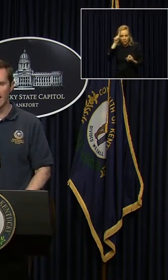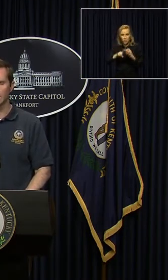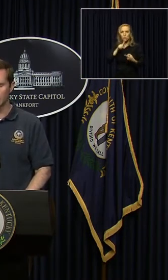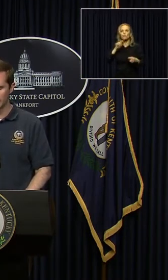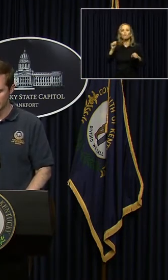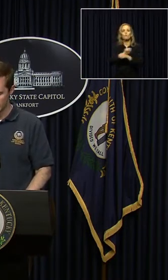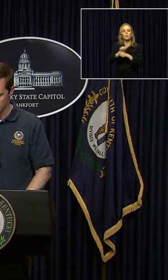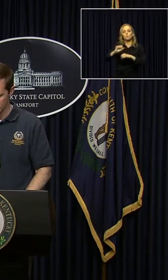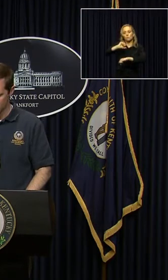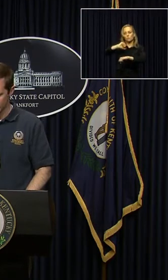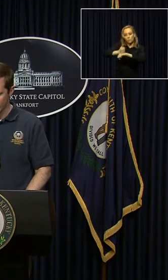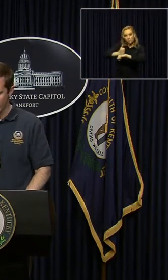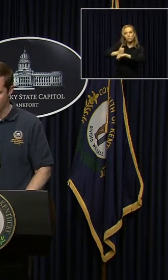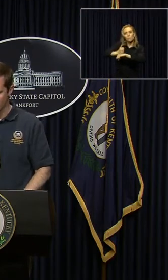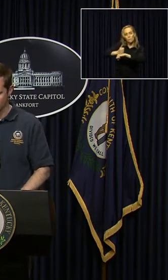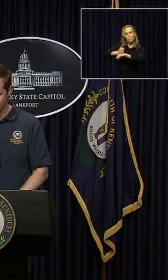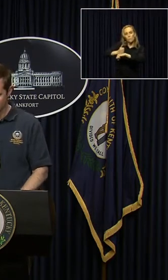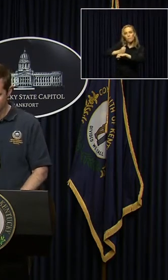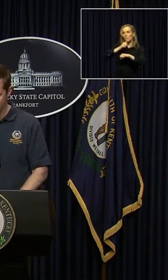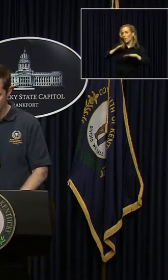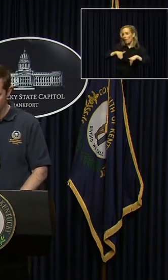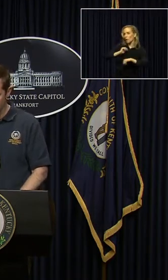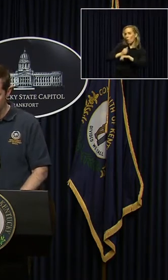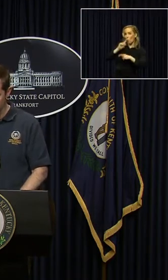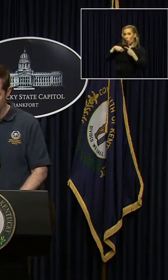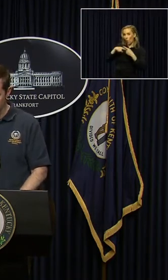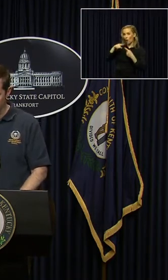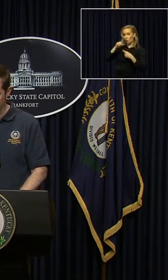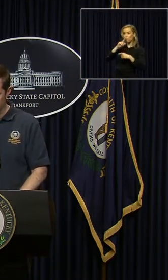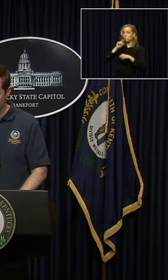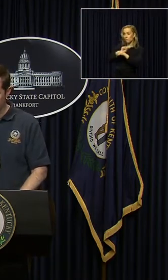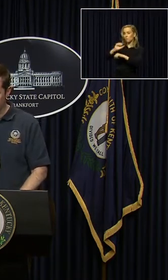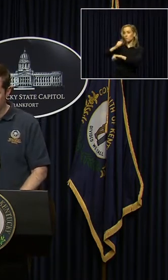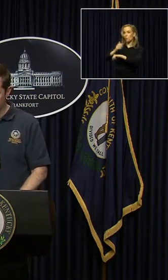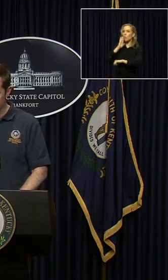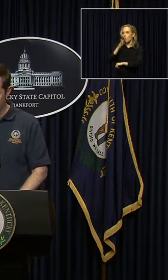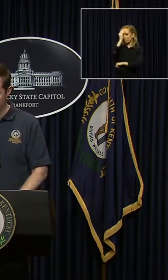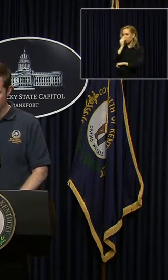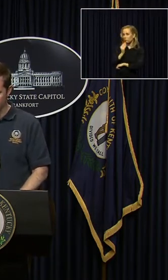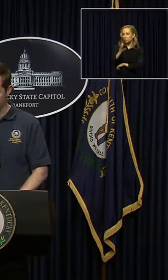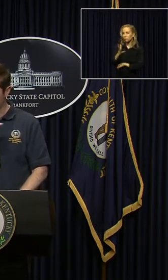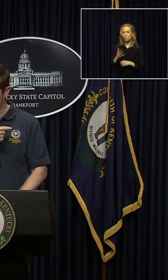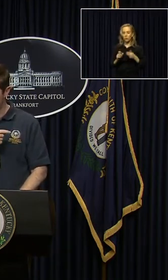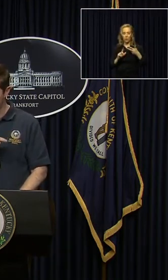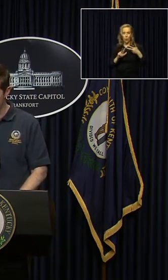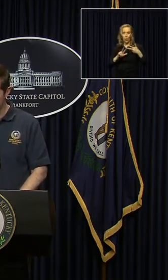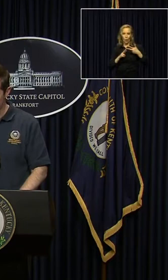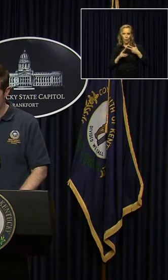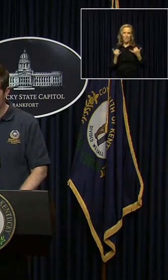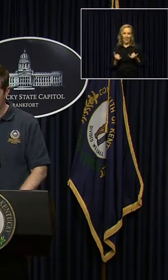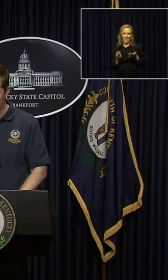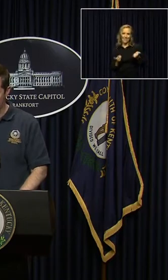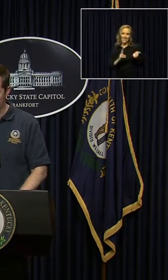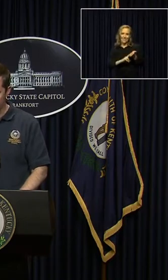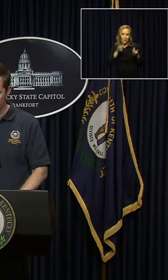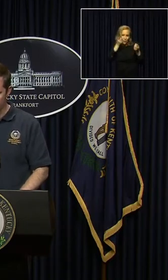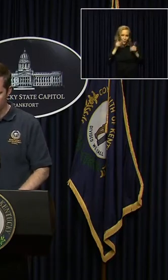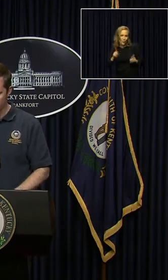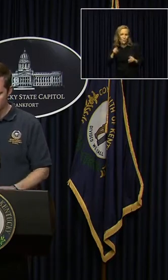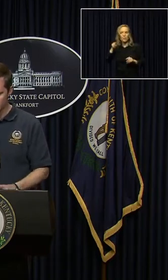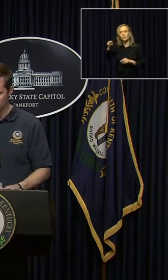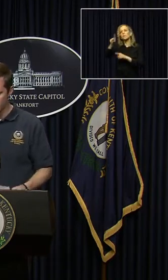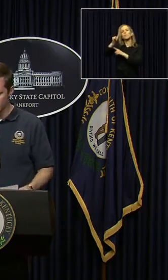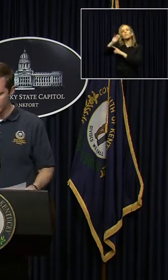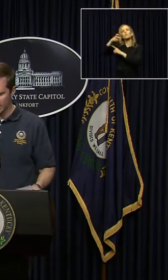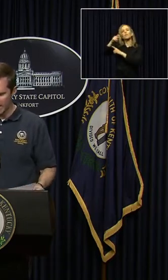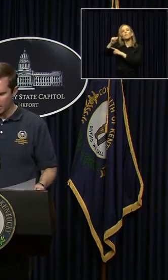it is actually going to happen. Third, we signed our agreement today. I just did it with the Department of Labor,